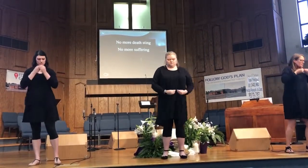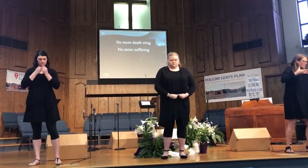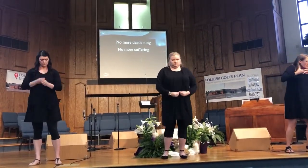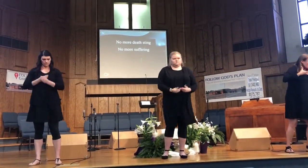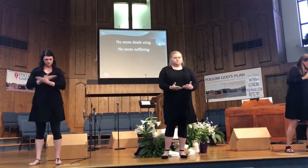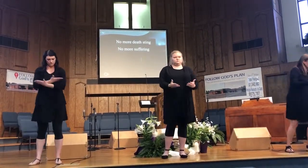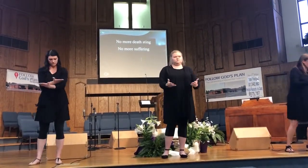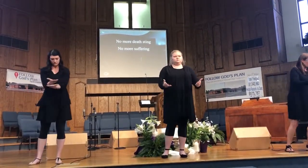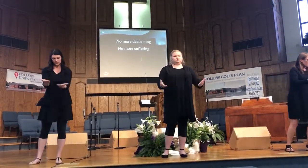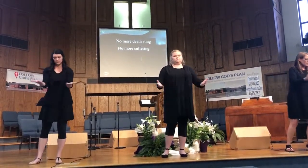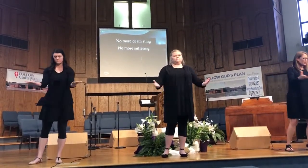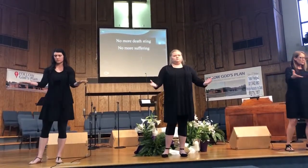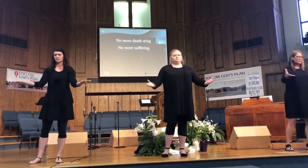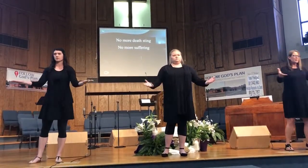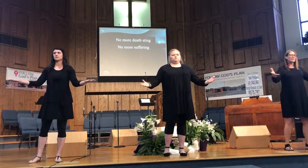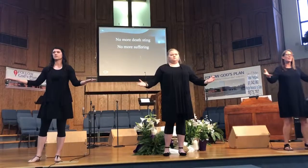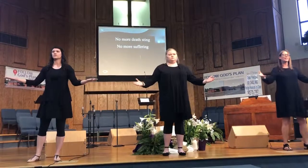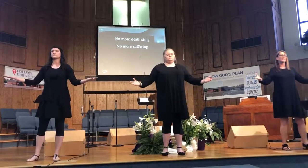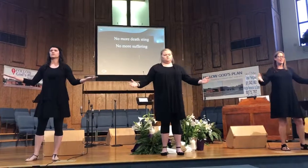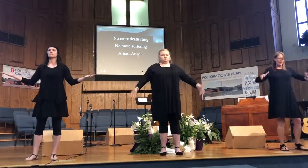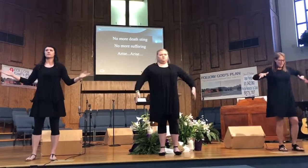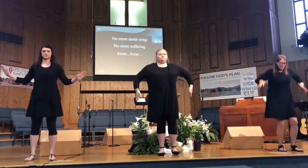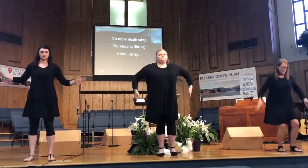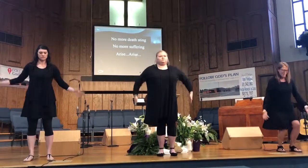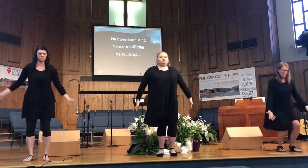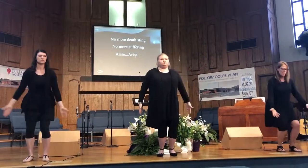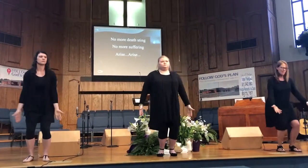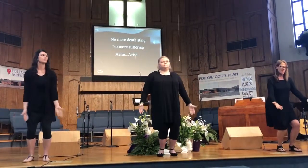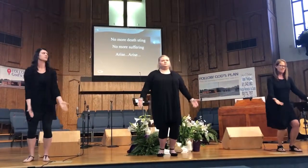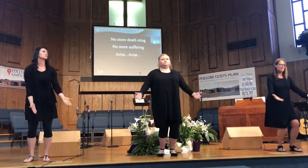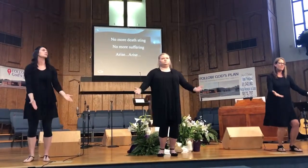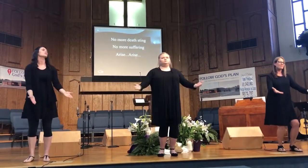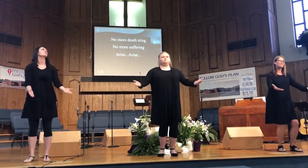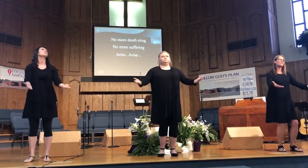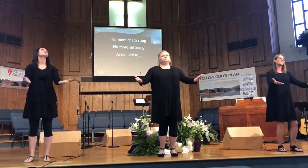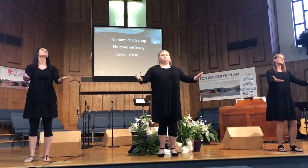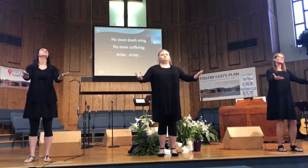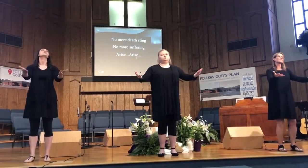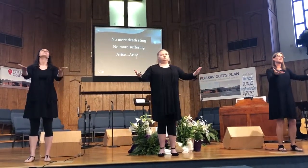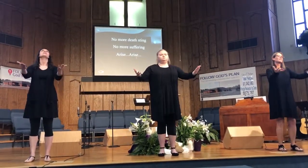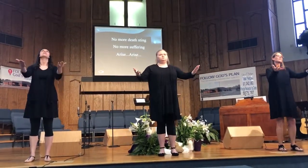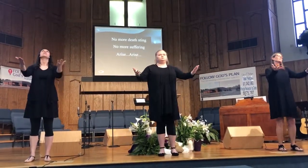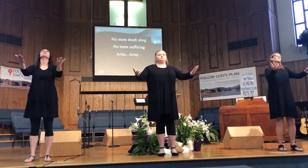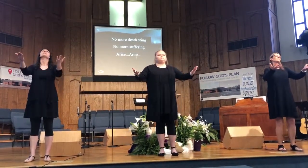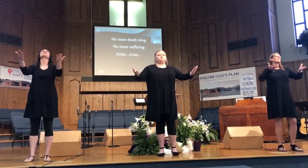salary. Parade!